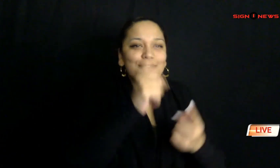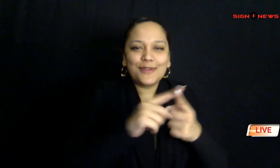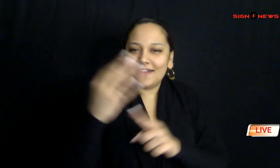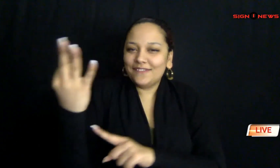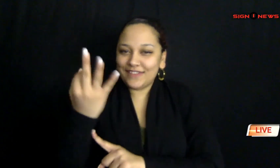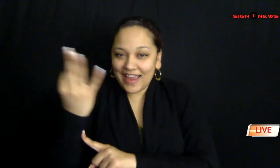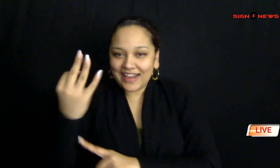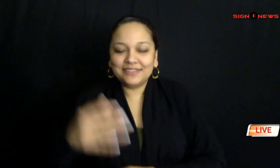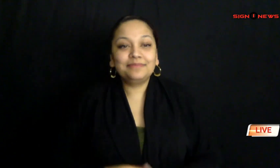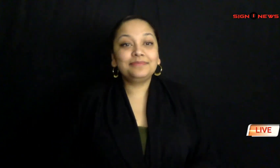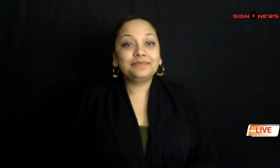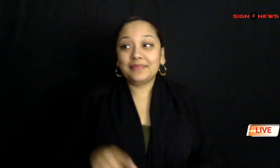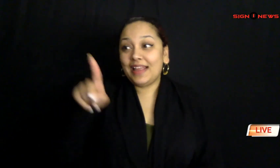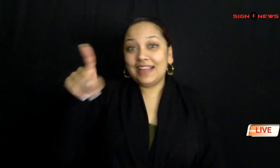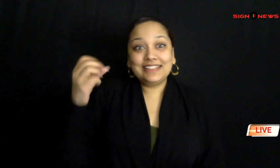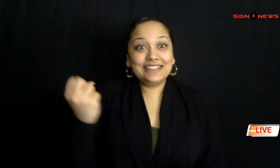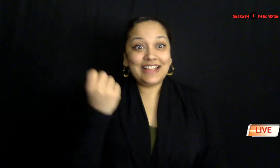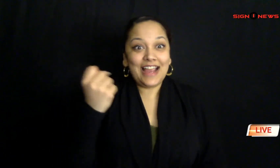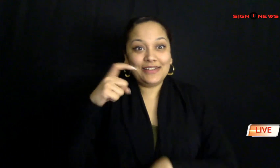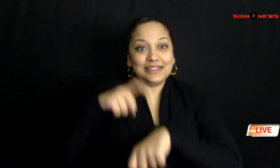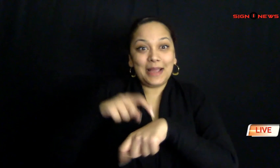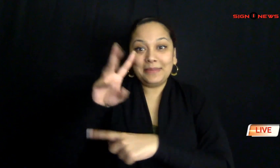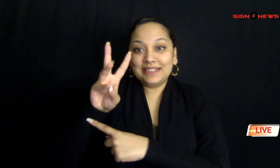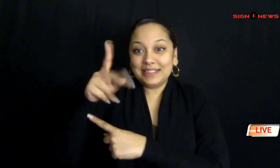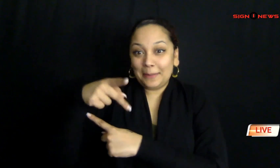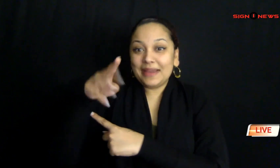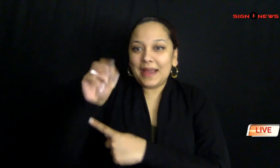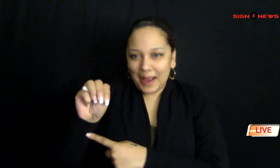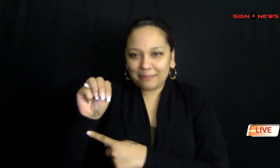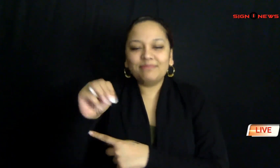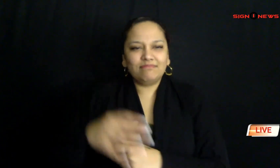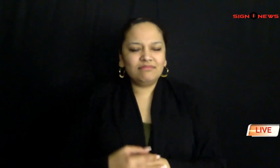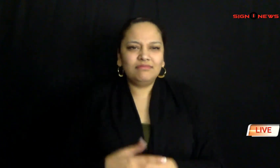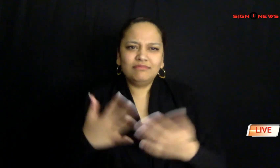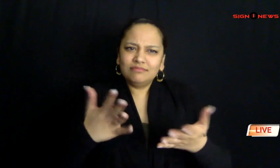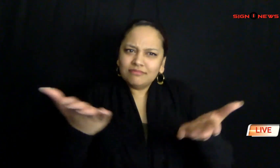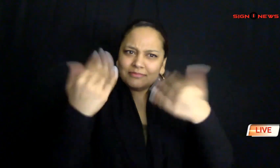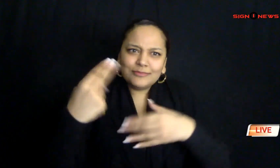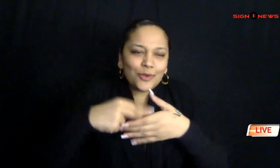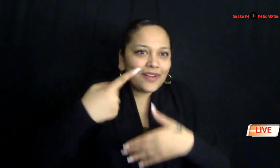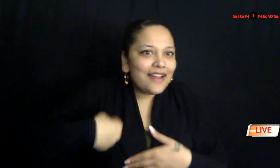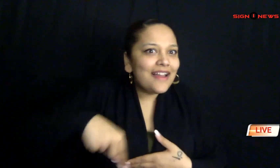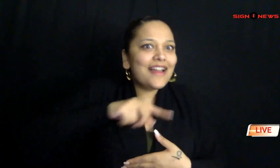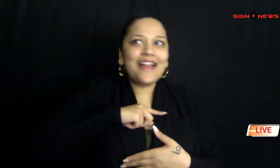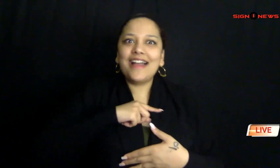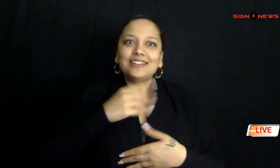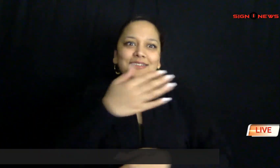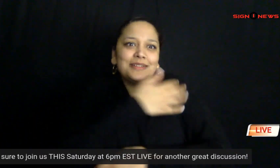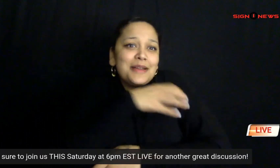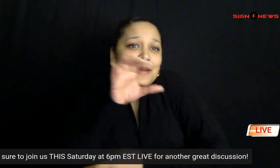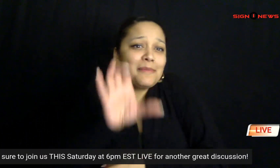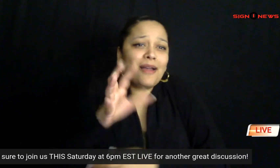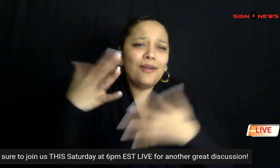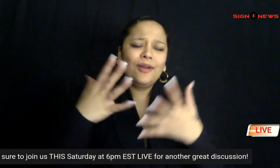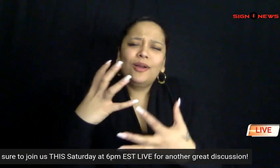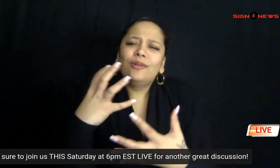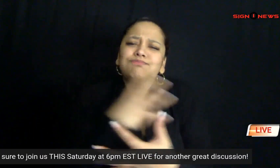sign one news will be broadcasting updates Monday through Friday then this Saturday at 6 p.m. Eastern time